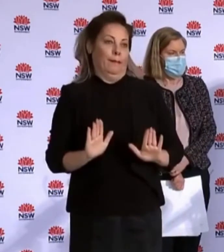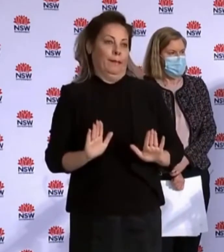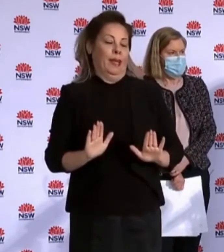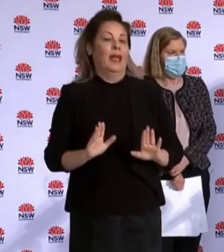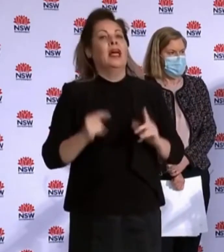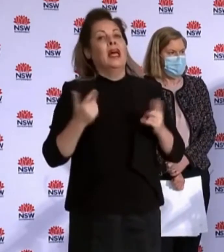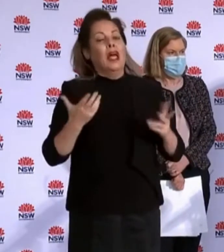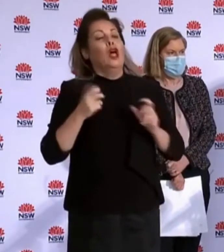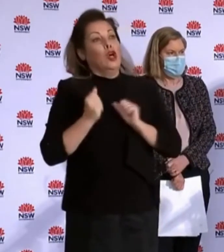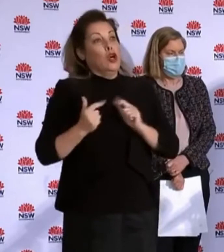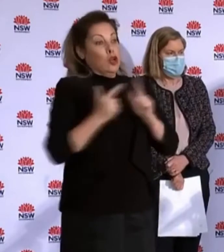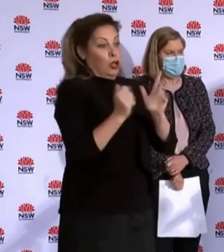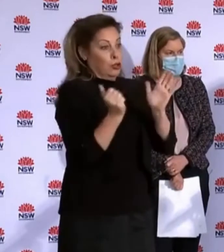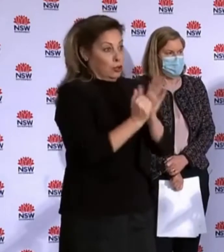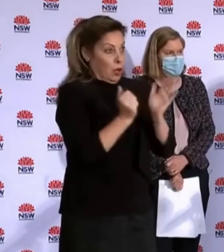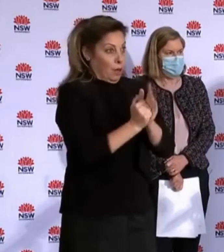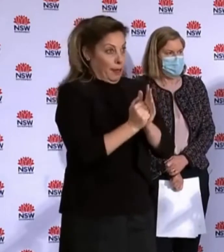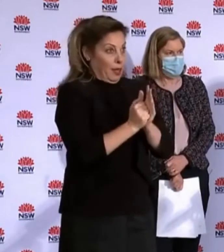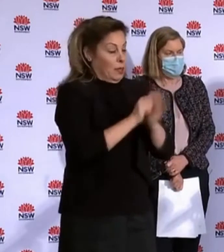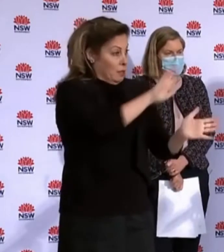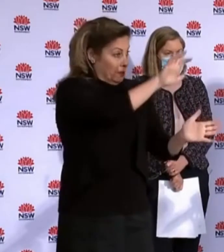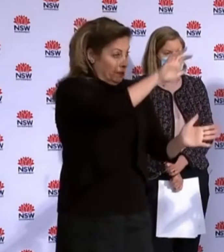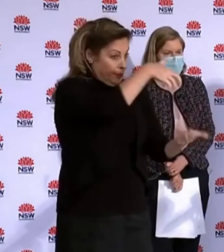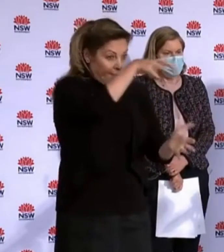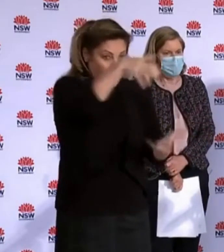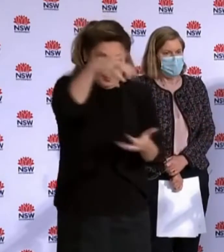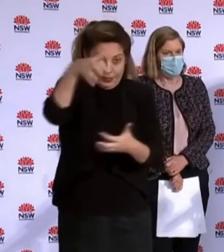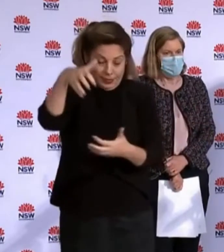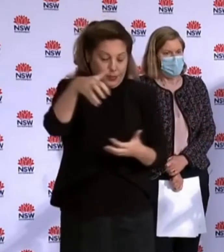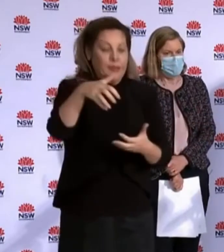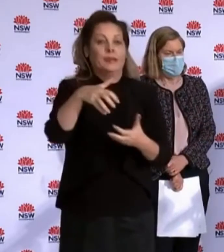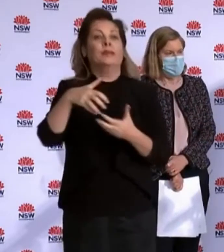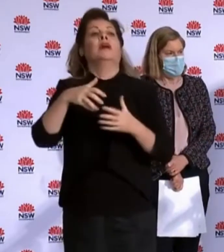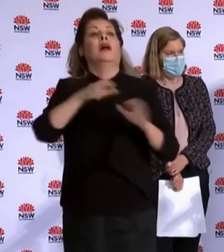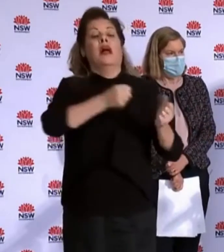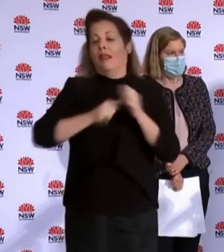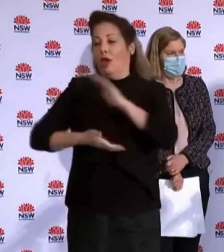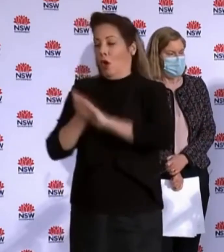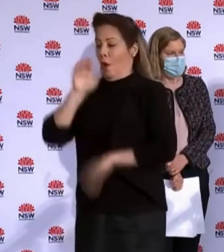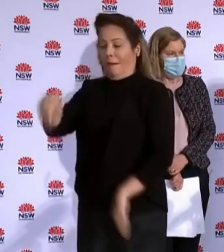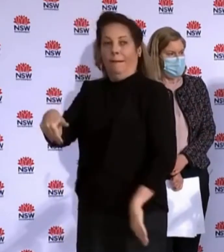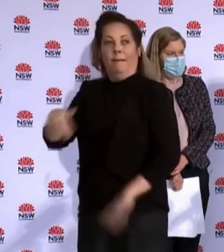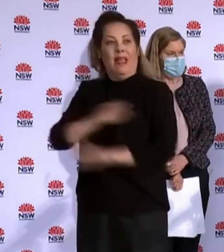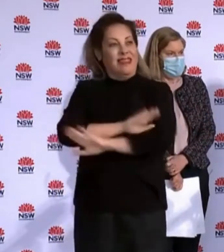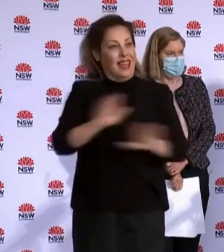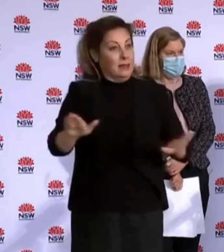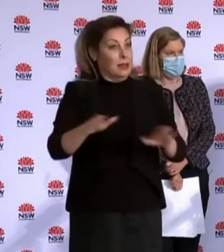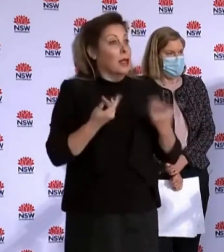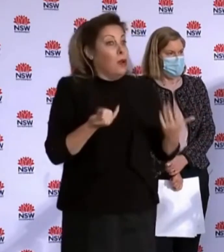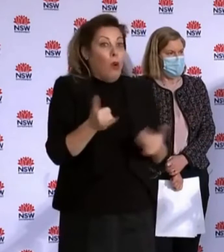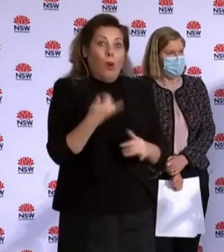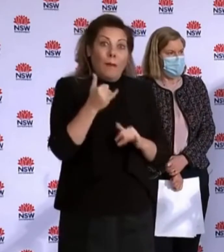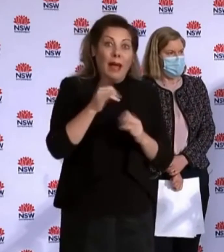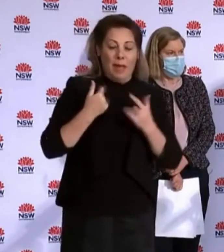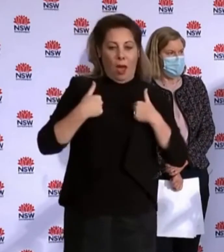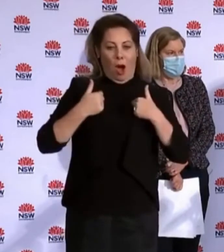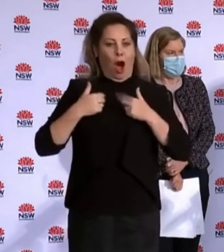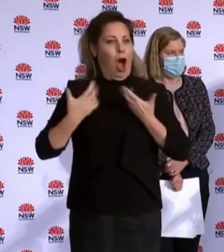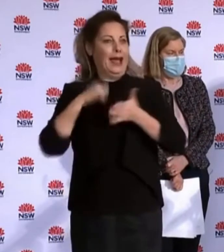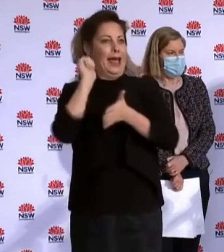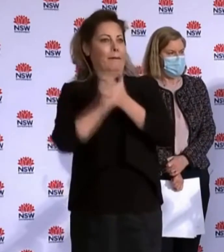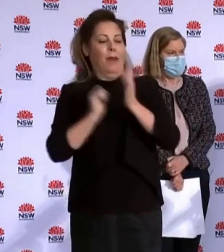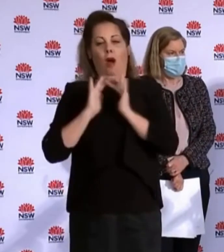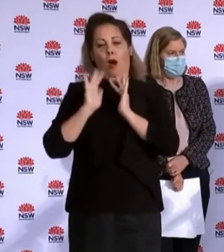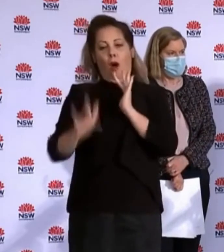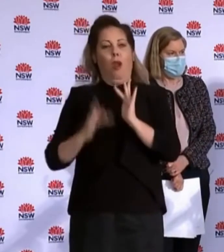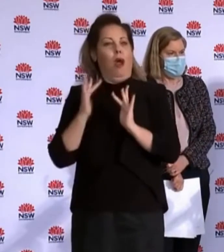to think about before you leave the home, can I get this online? Do I need to leave the house to go shopping? And if I am leaving the house,